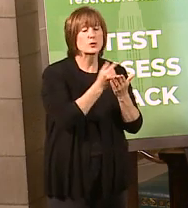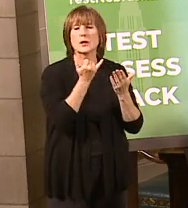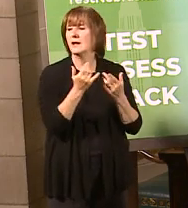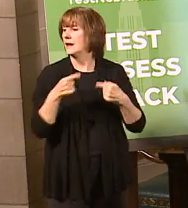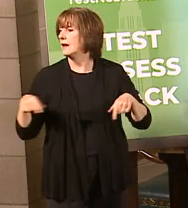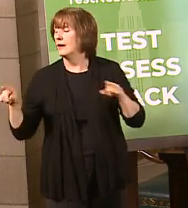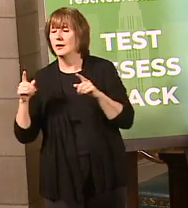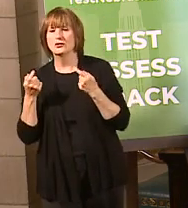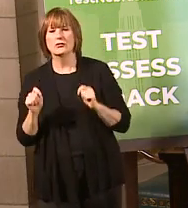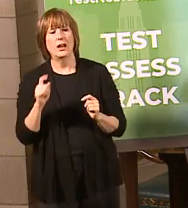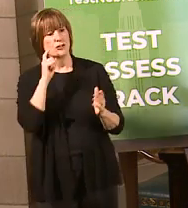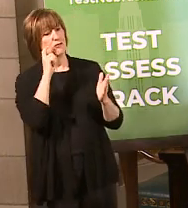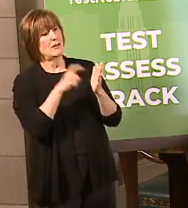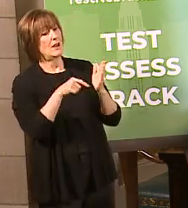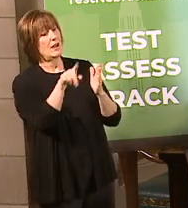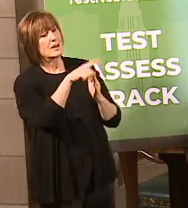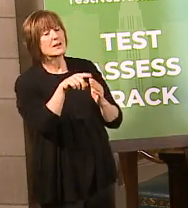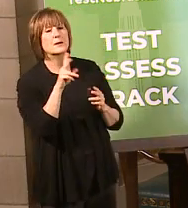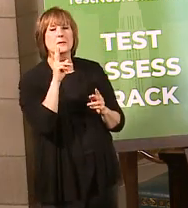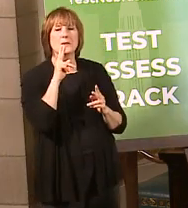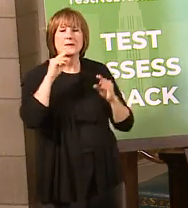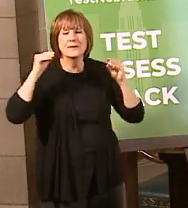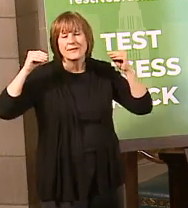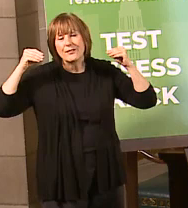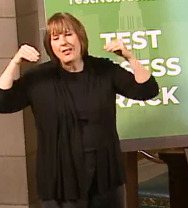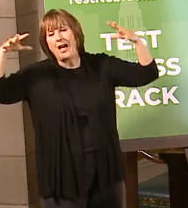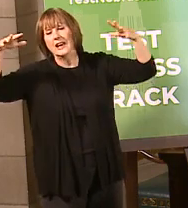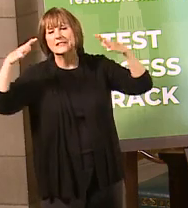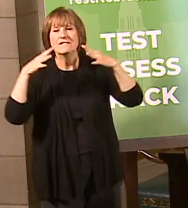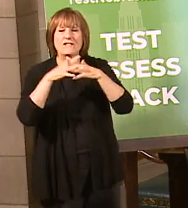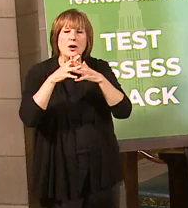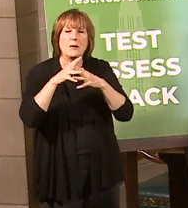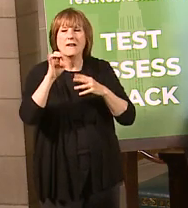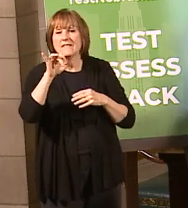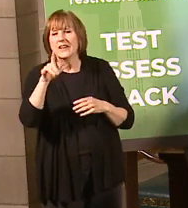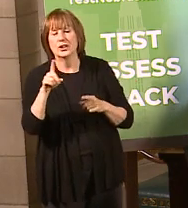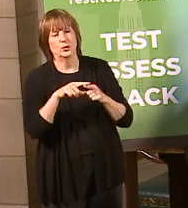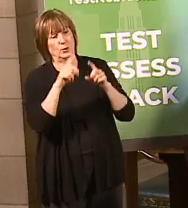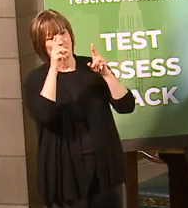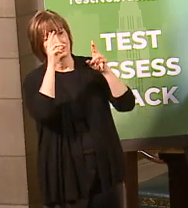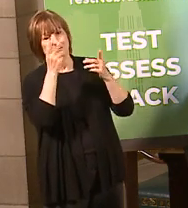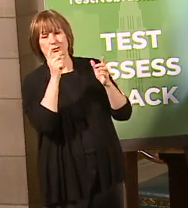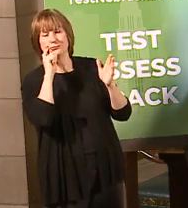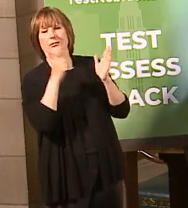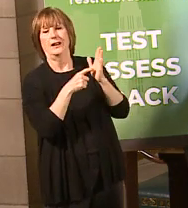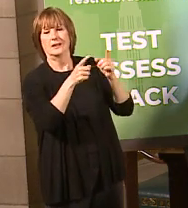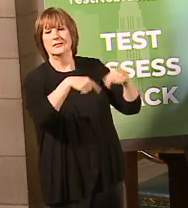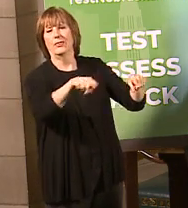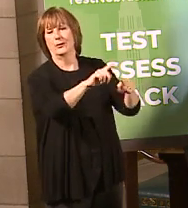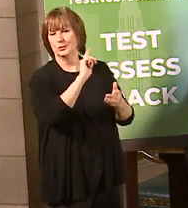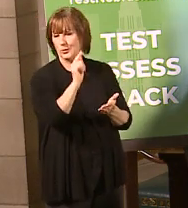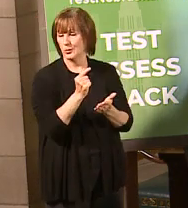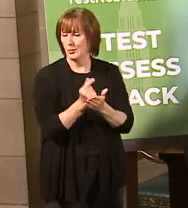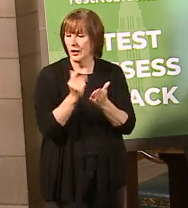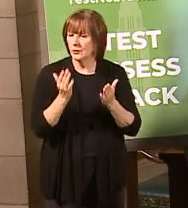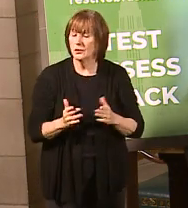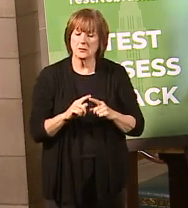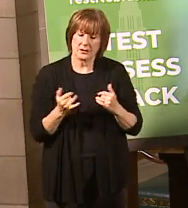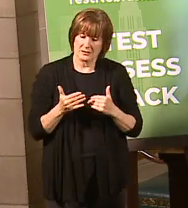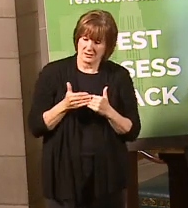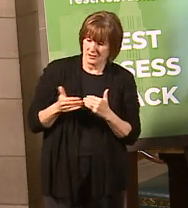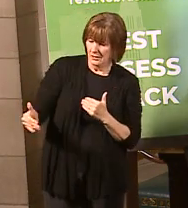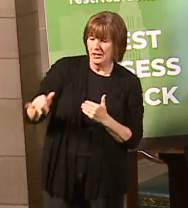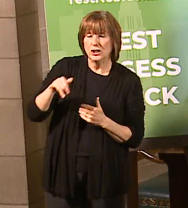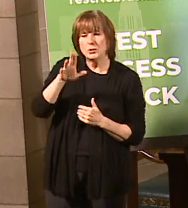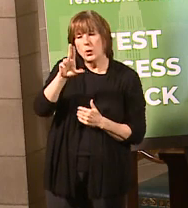for ways to recognize by leaving the lights on football fields and so forth. So that might be some alternatives. But again, you can expect that as we're going into June, we're